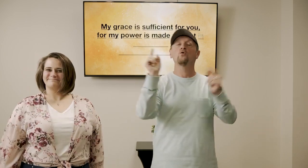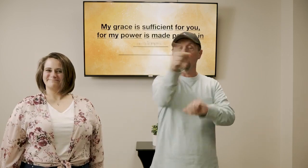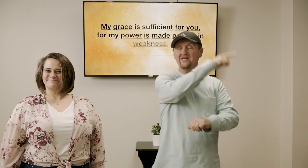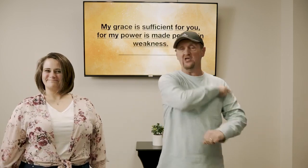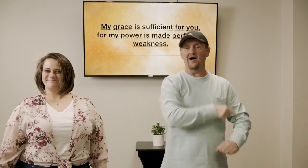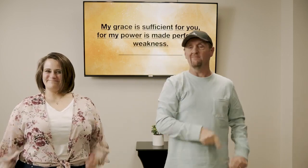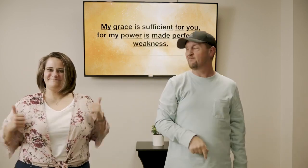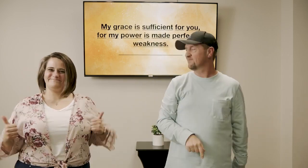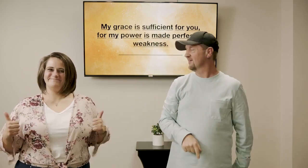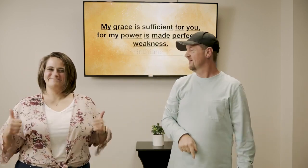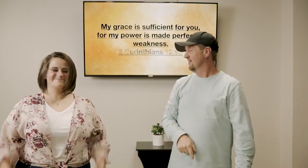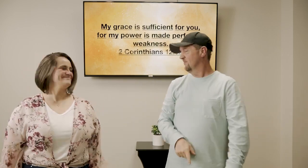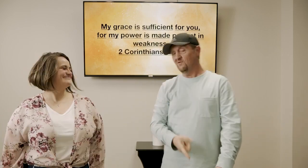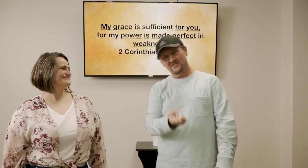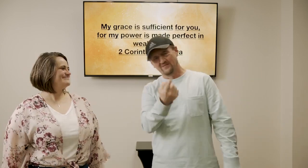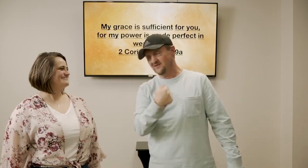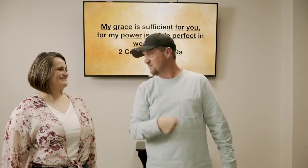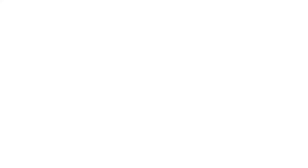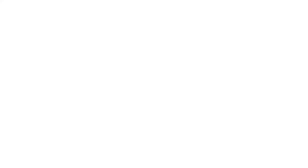great job we'll see you next week